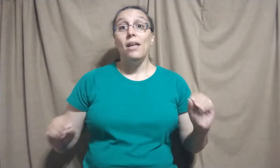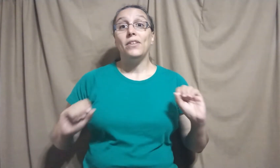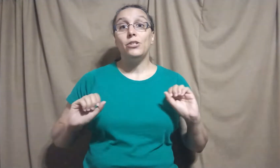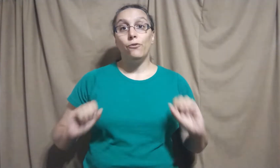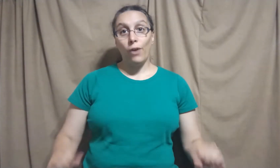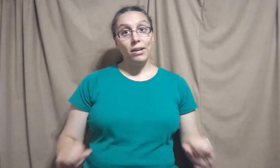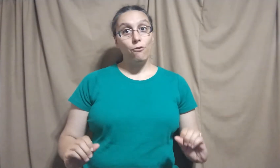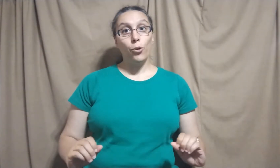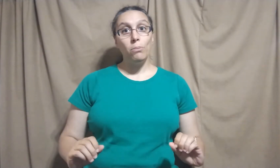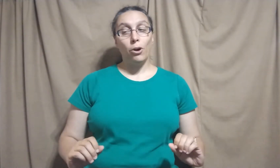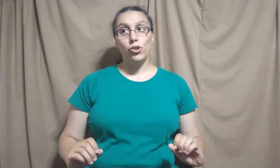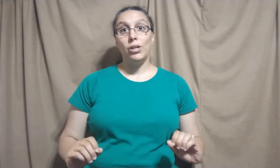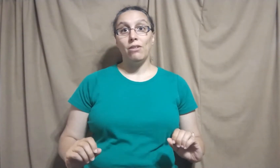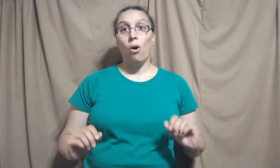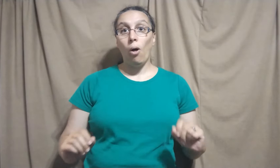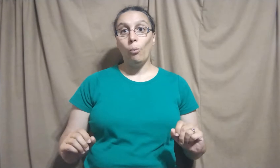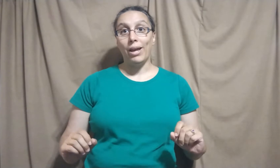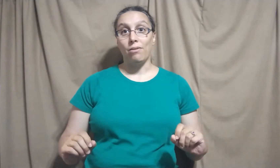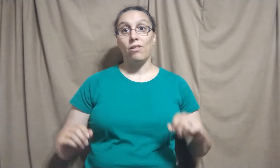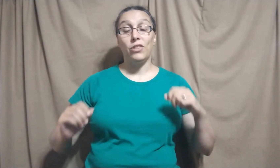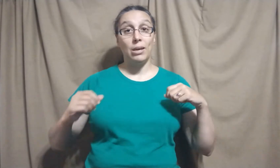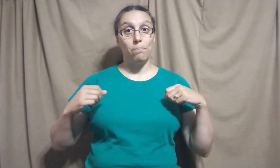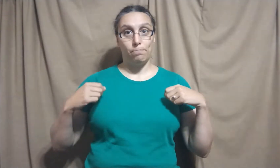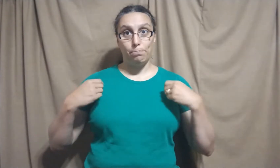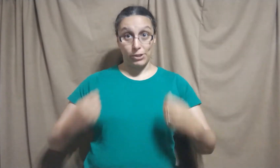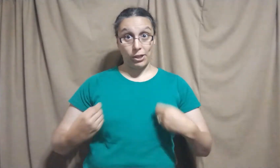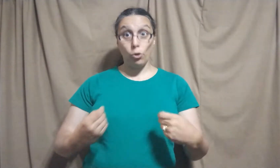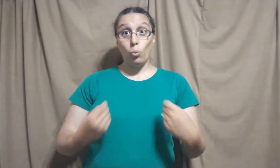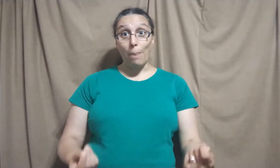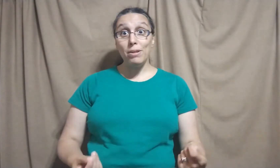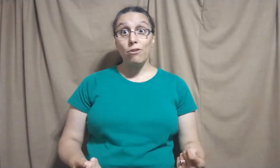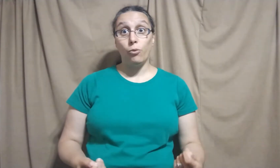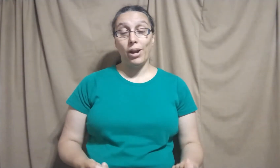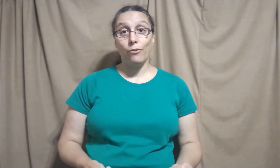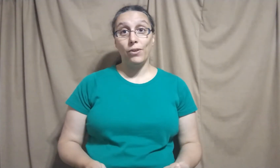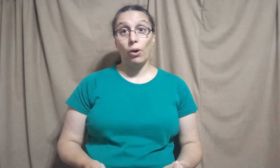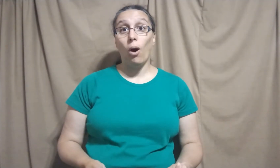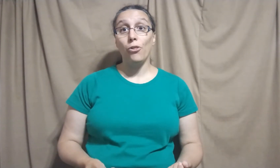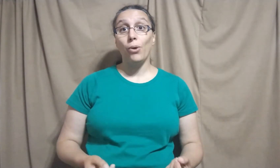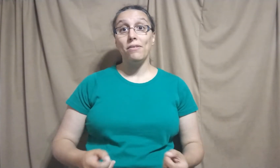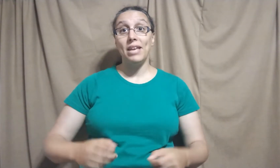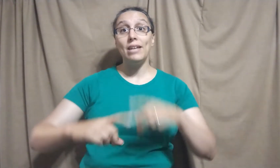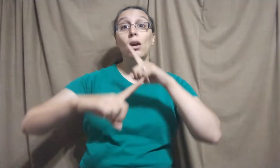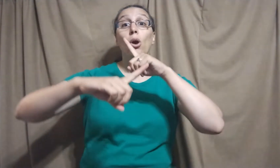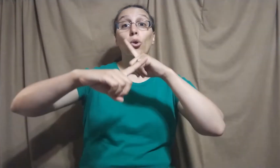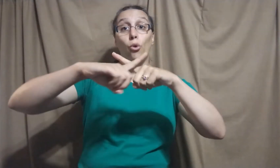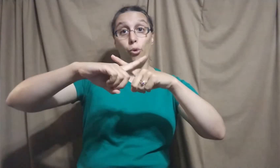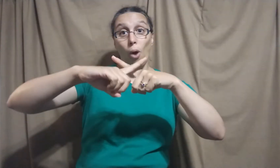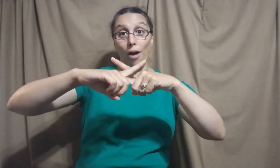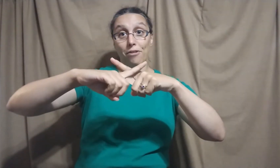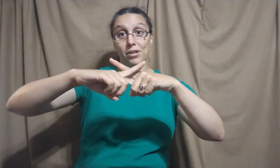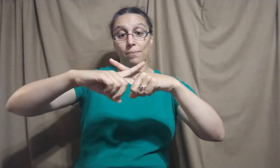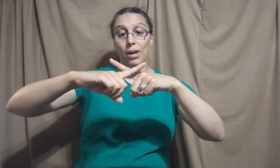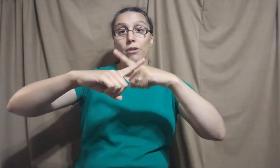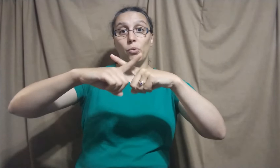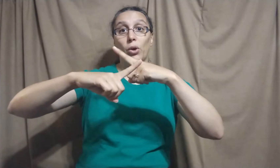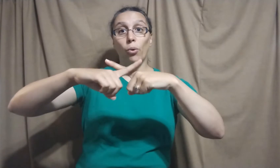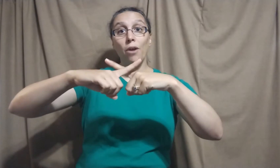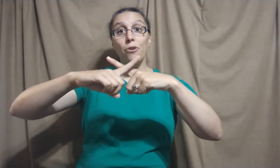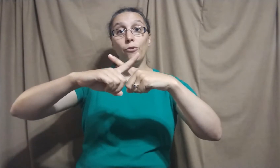the device for a marshal is always the particular weapons of whatever they are authorized in, crossed. So we cross our